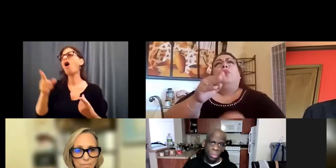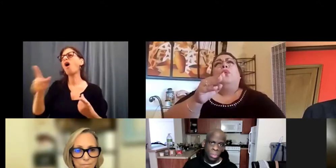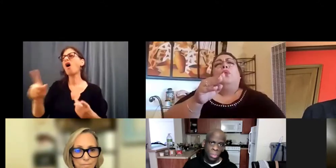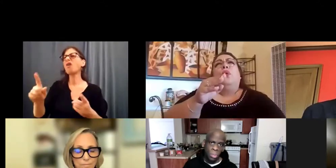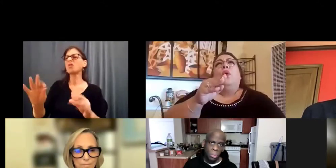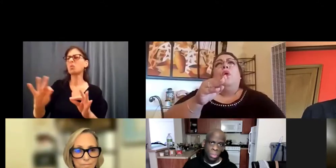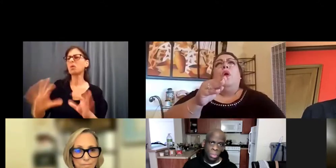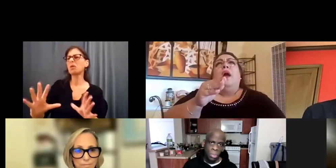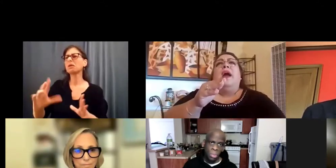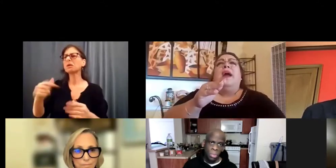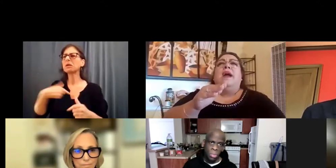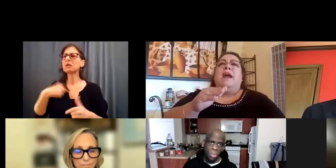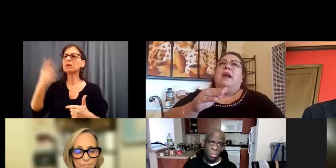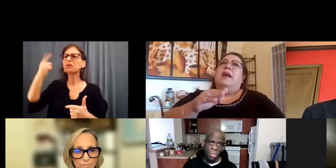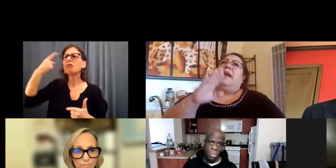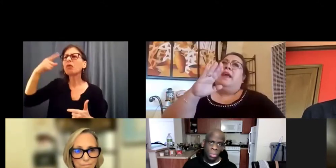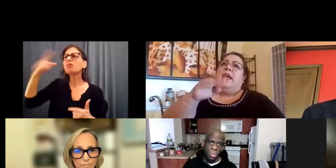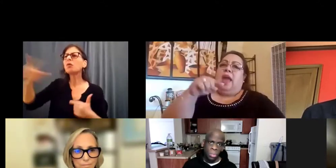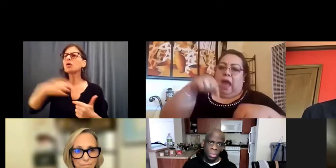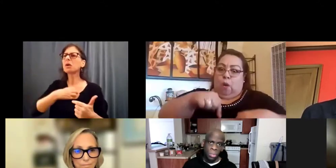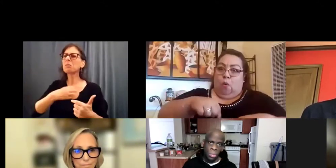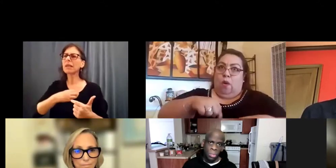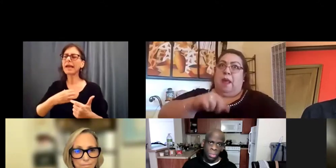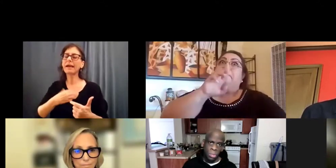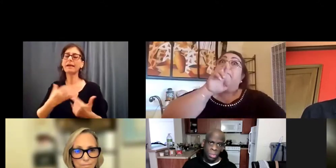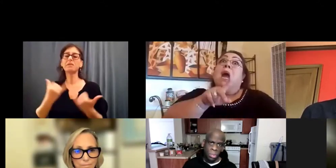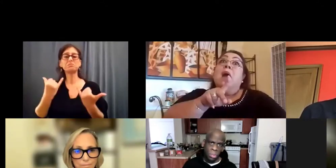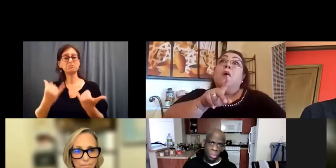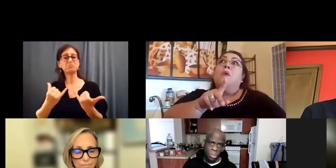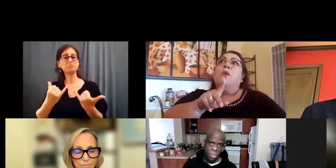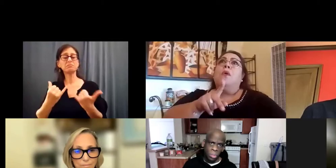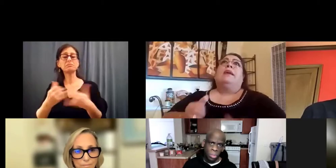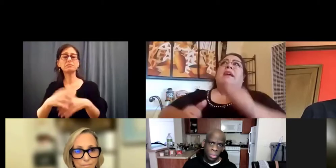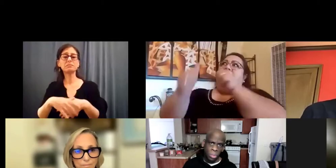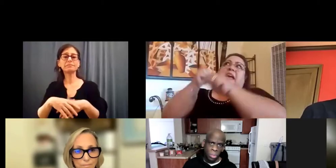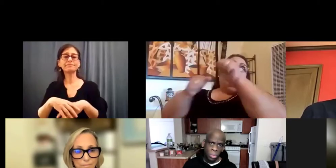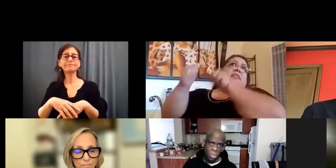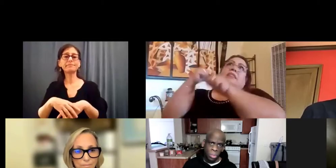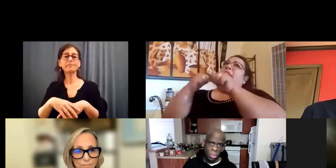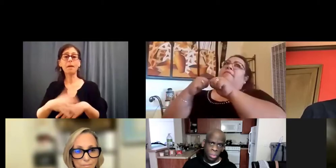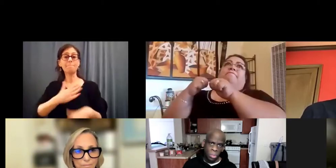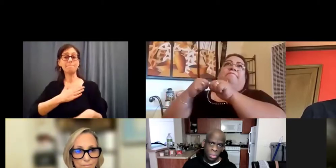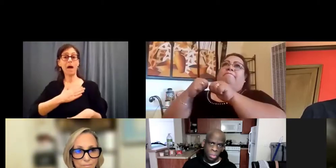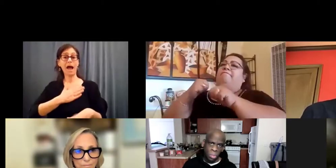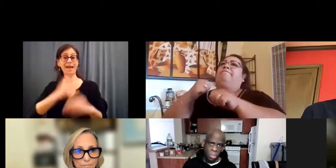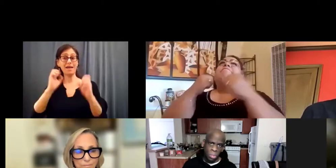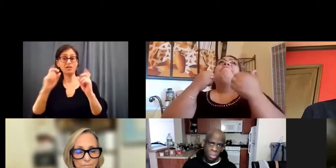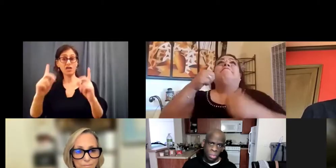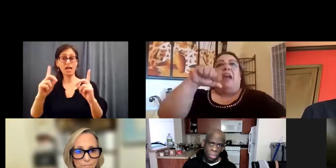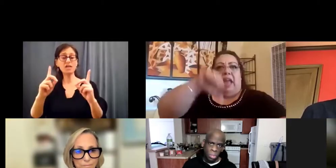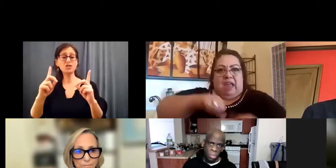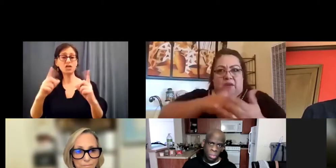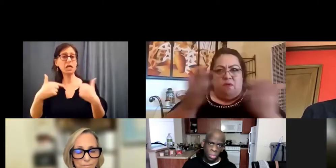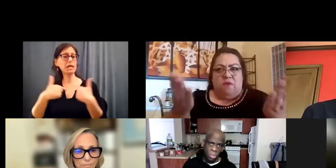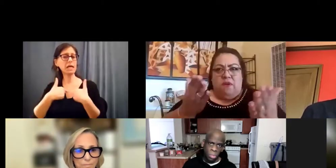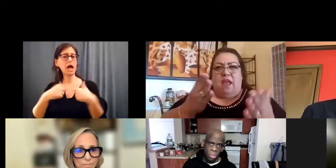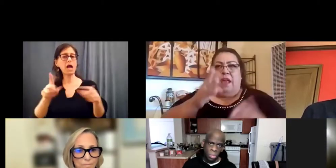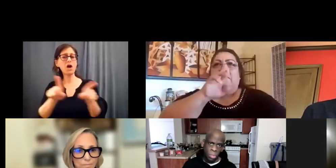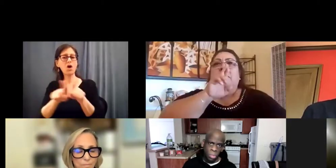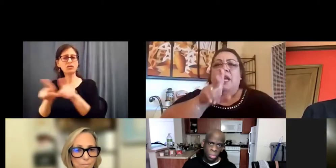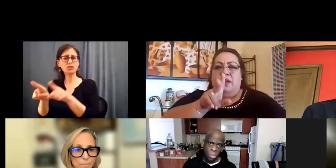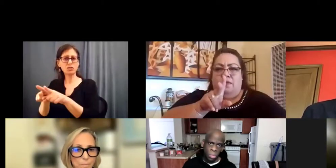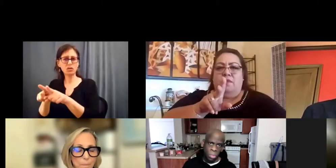you're that, or why are you complaining about that? I would say from my own education, I was also